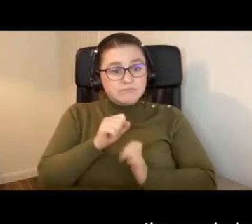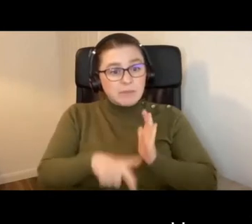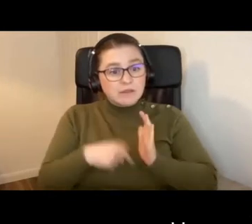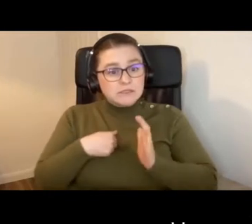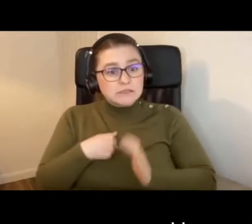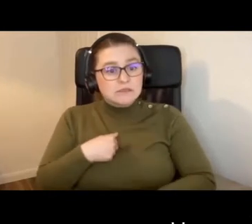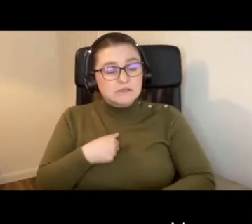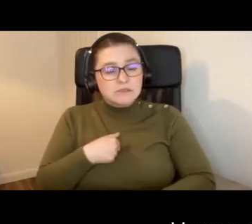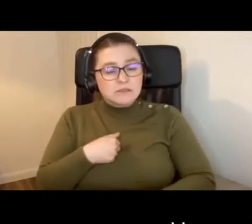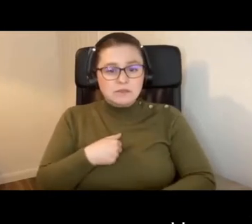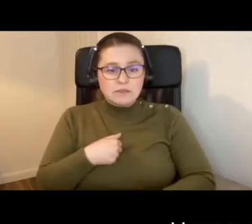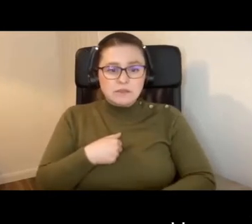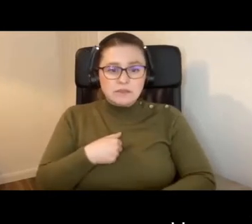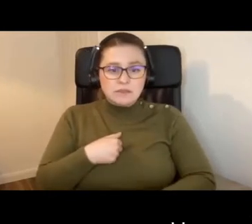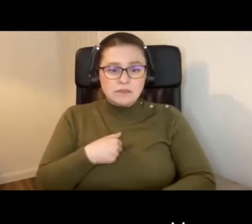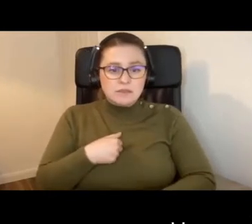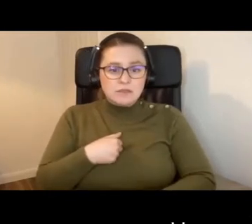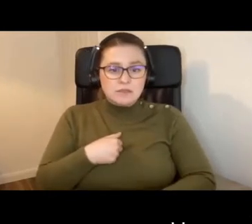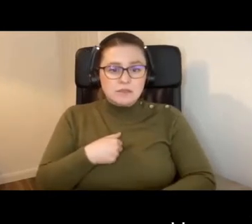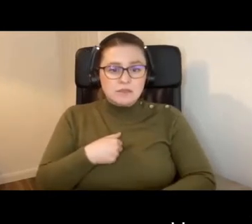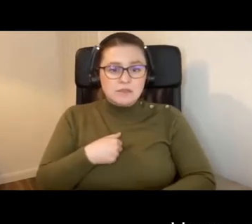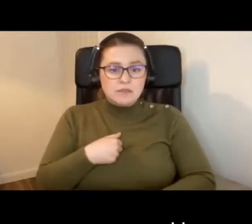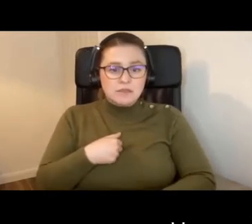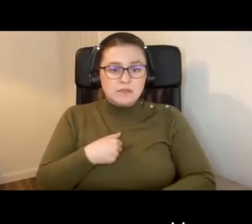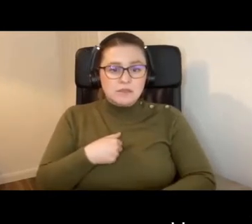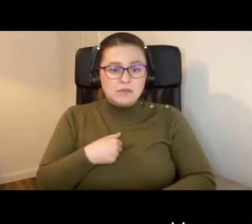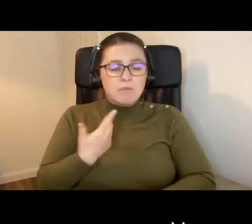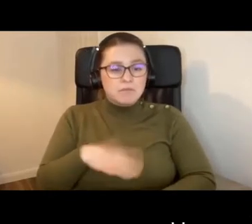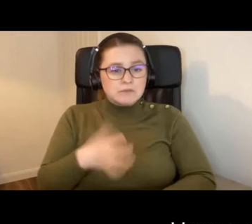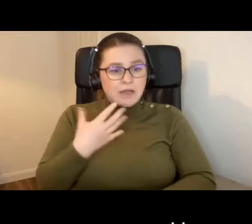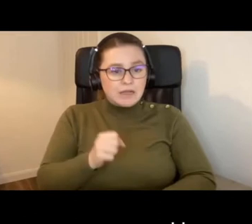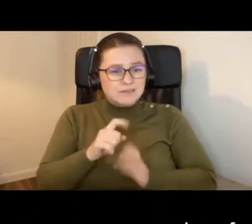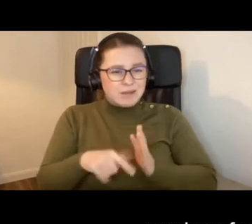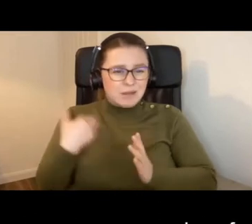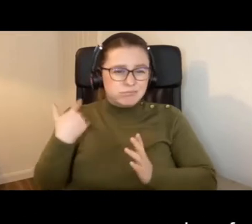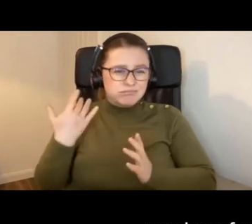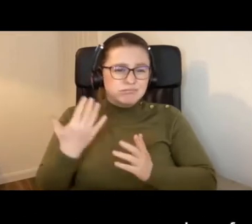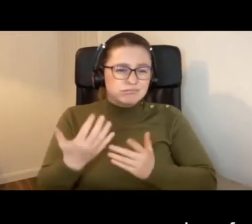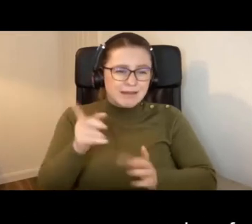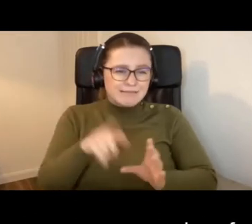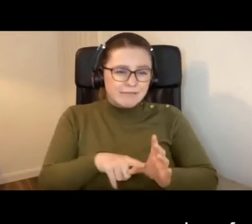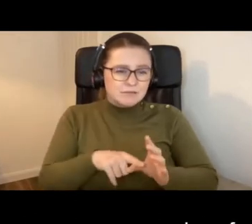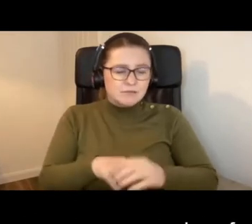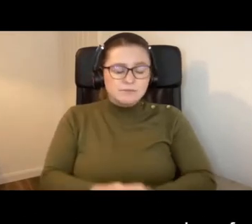and I've had a disability for a number of years.